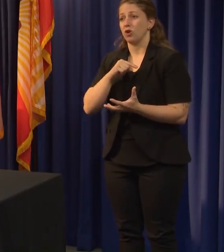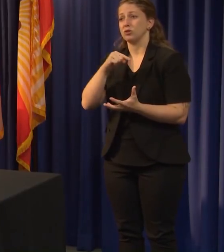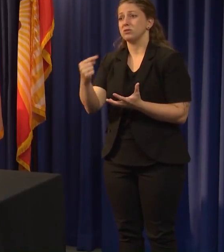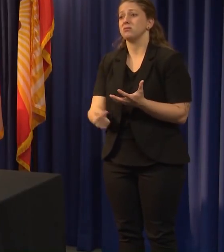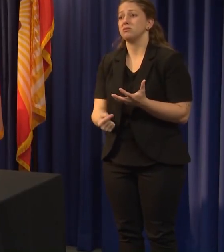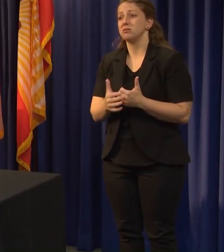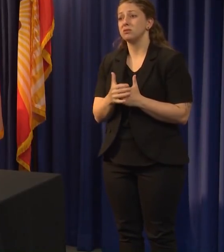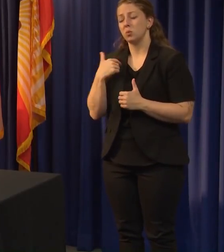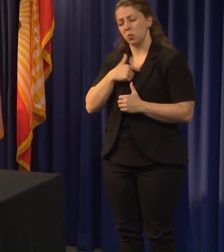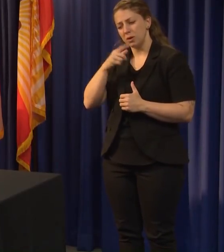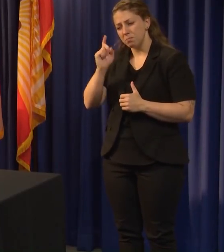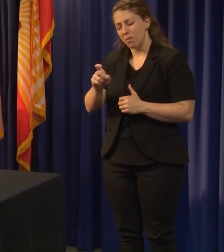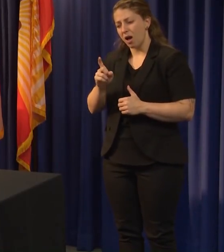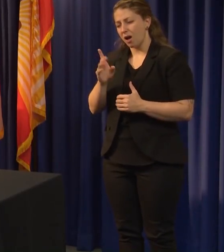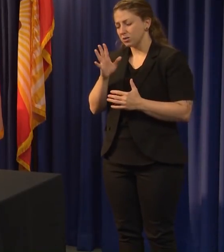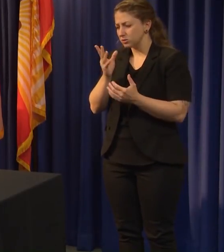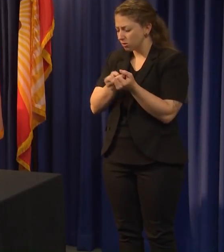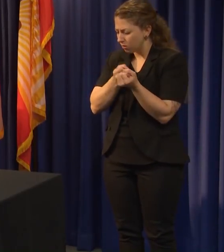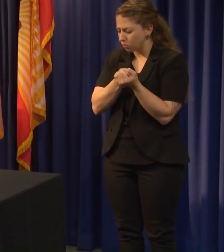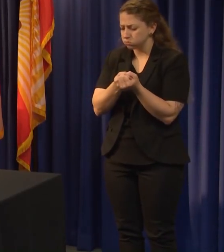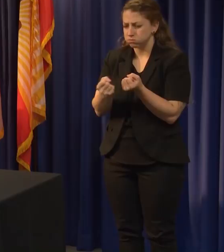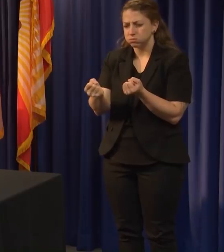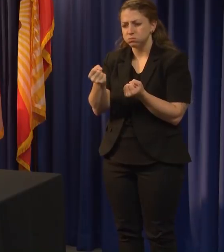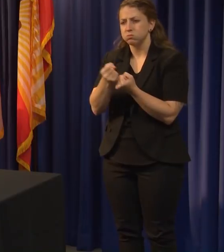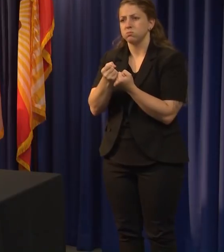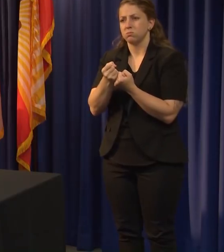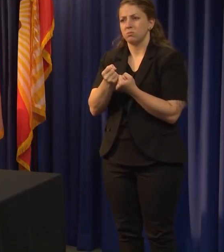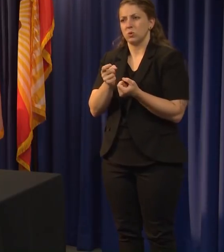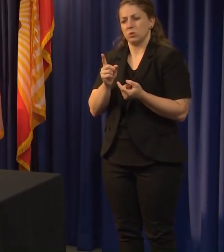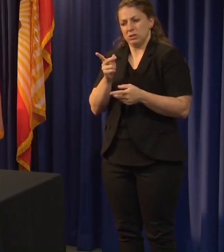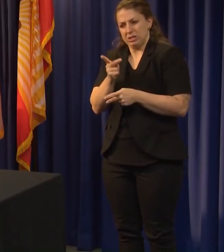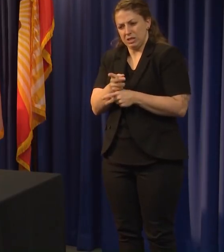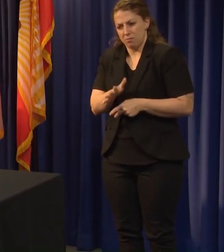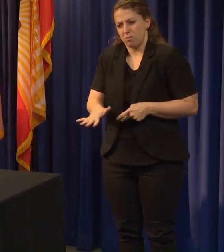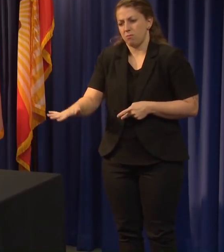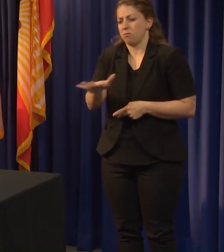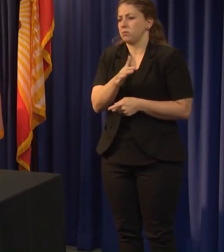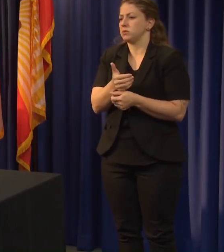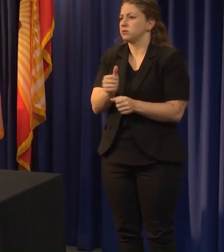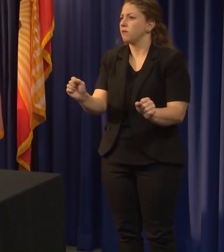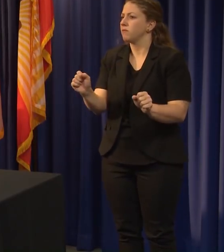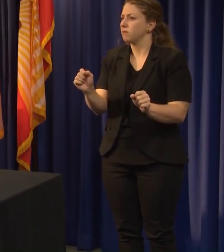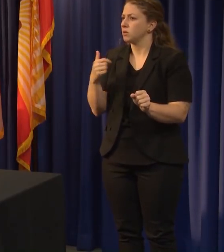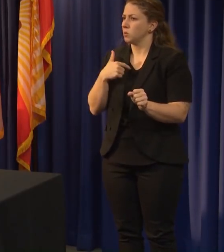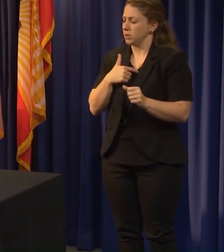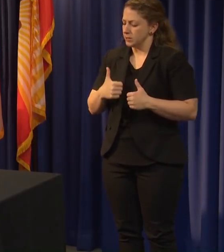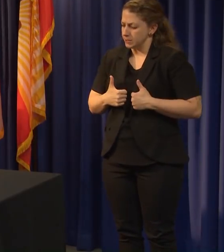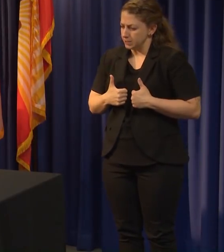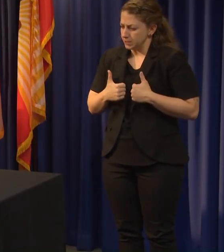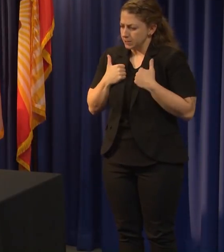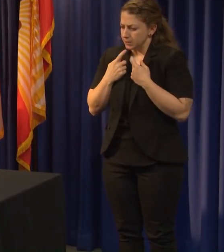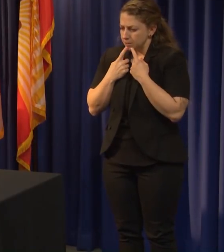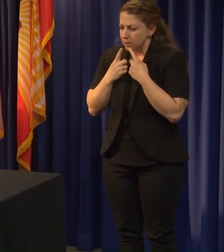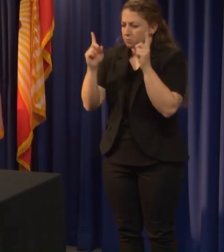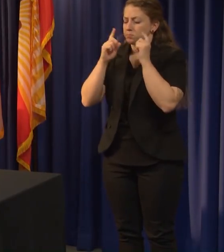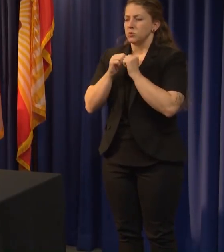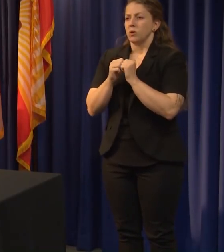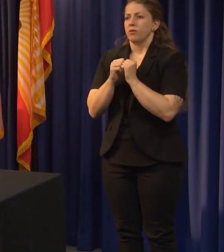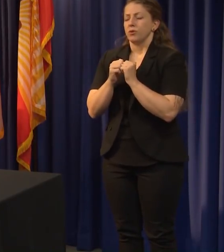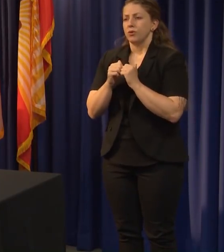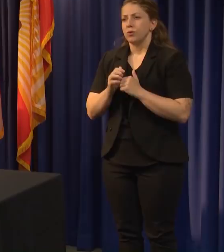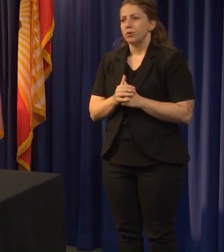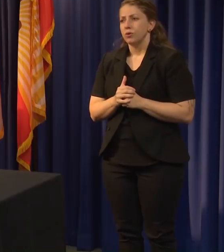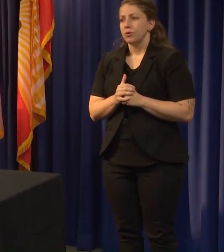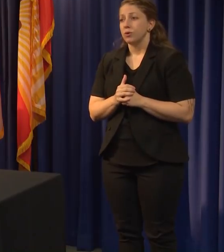to answer this call so we keep everybody safe and we come out of this crisis together. I'm sure you've all